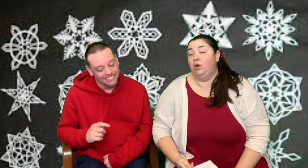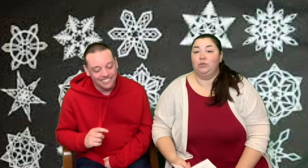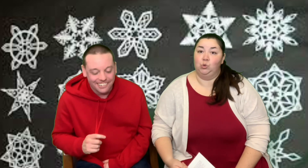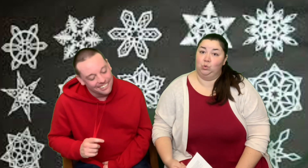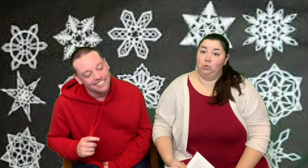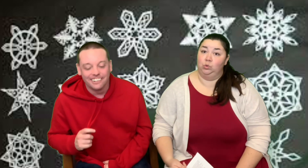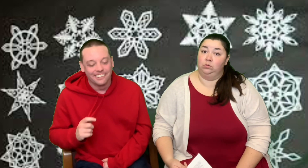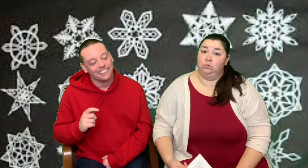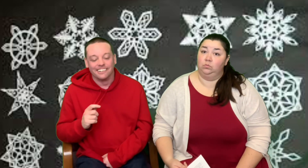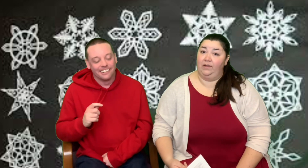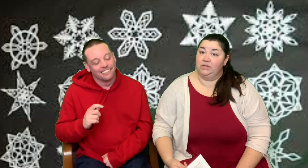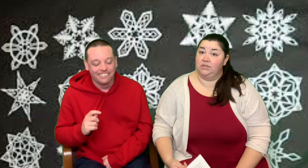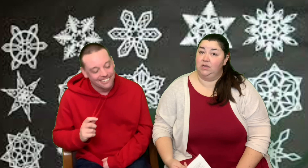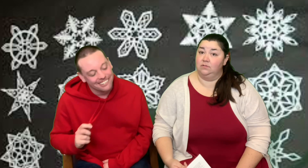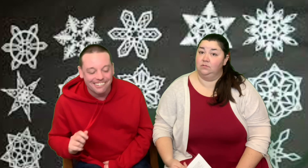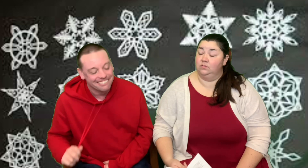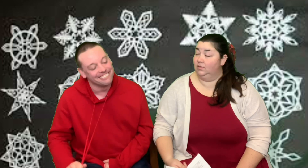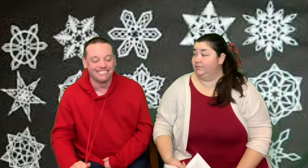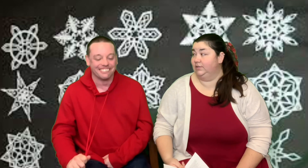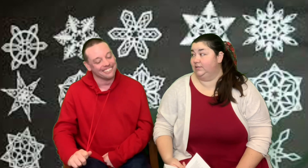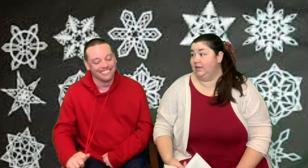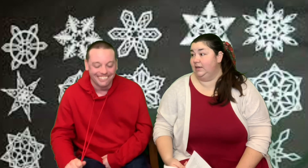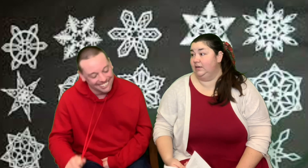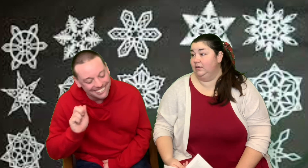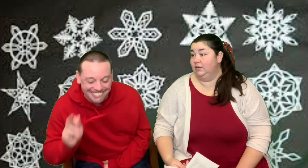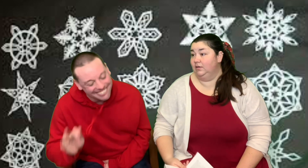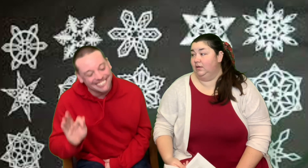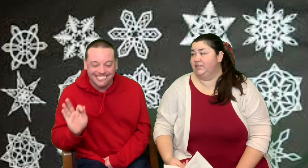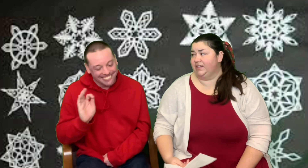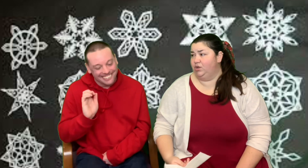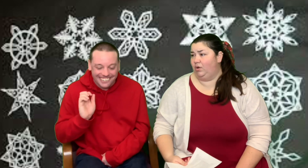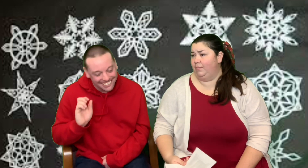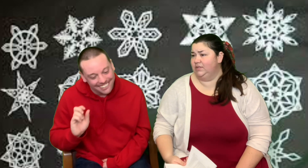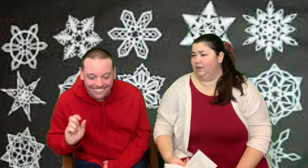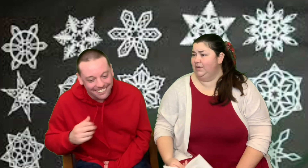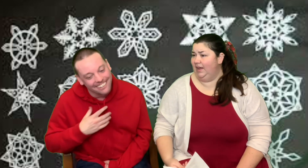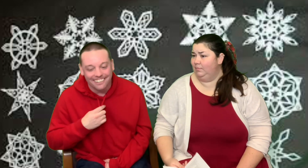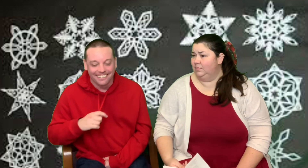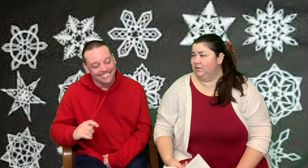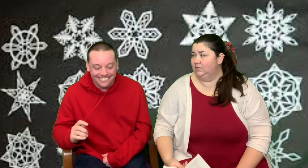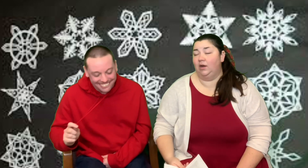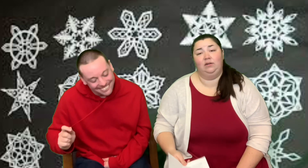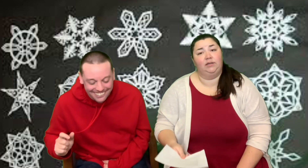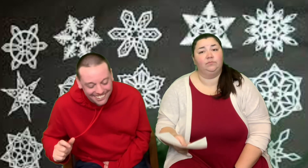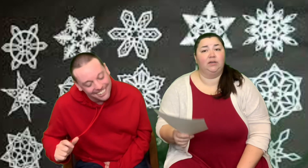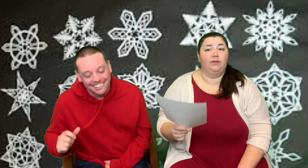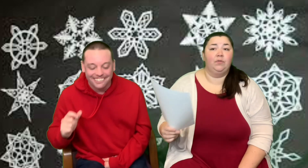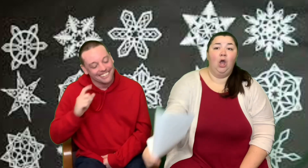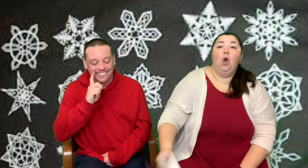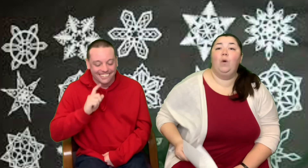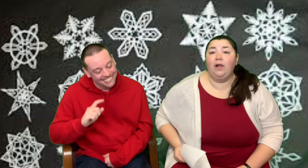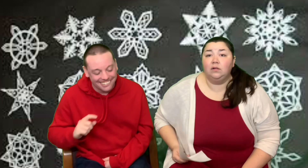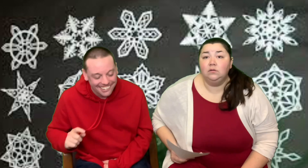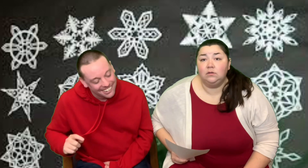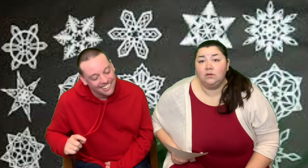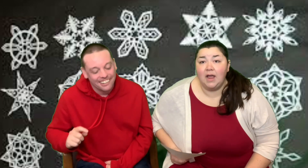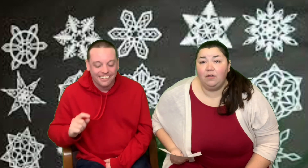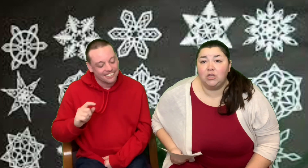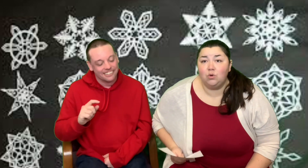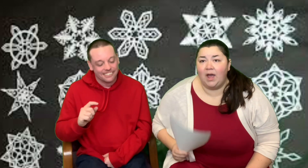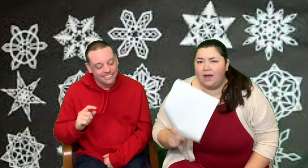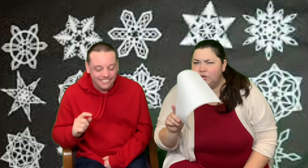Warm. We'll have to see. We'll have to see. Is that snow coming sometime? Yes. All right. All right. Well,